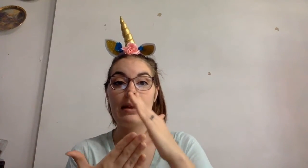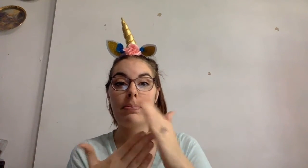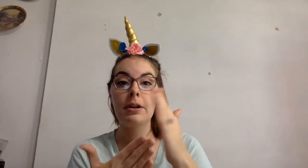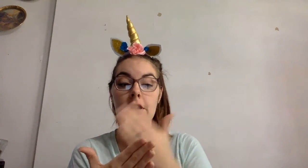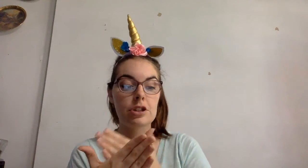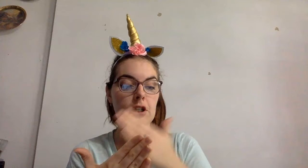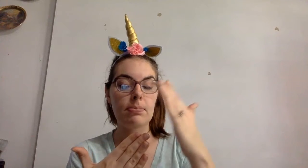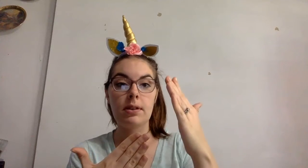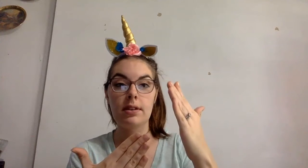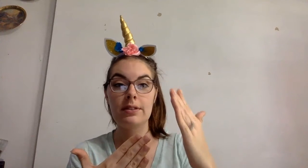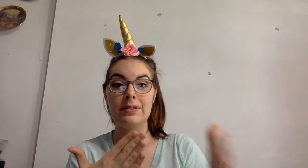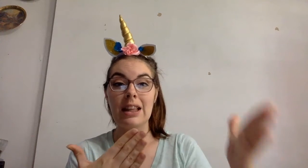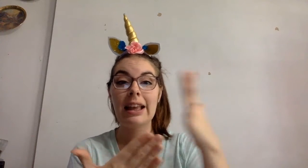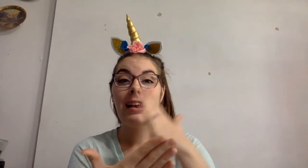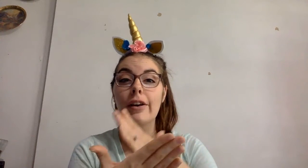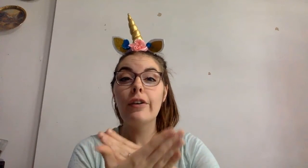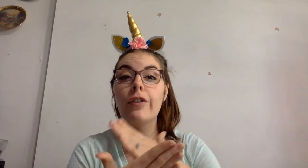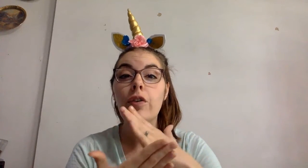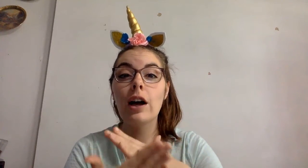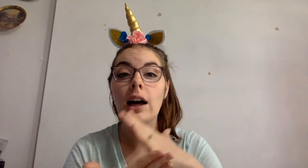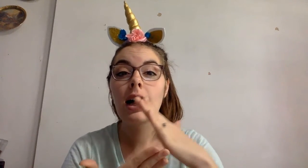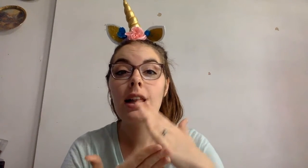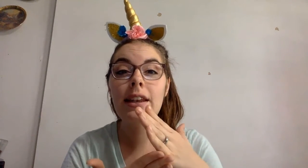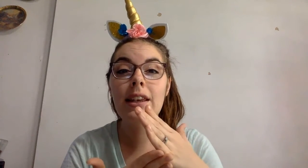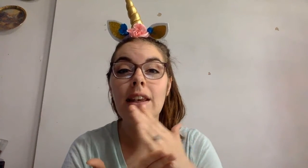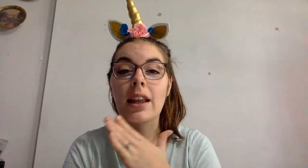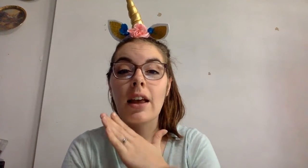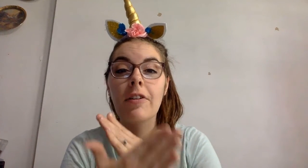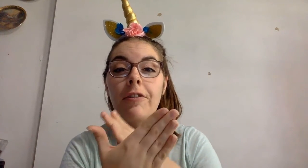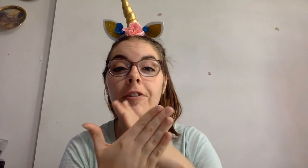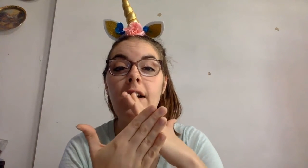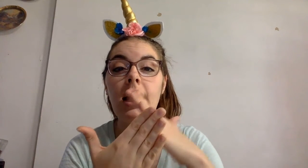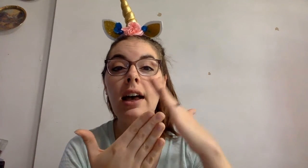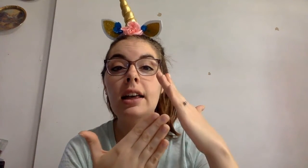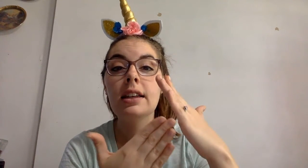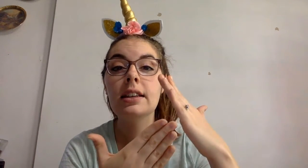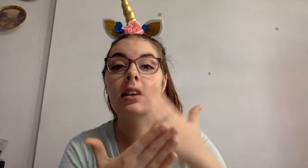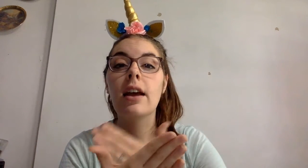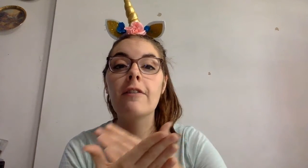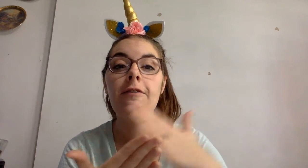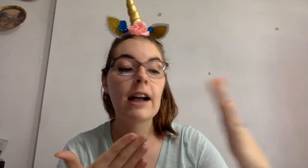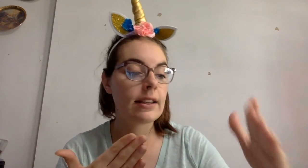-p. Chip. F-e-n. F-e-n. Fun.